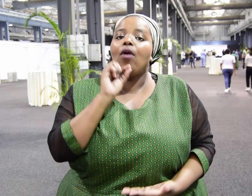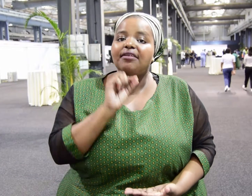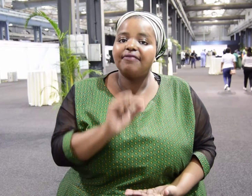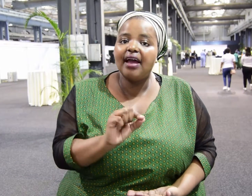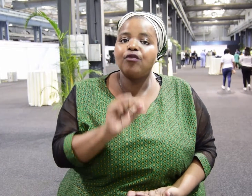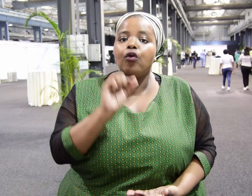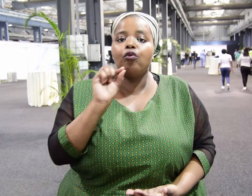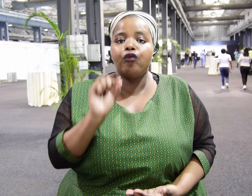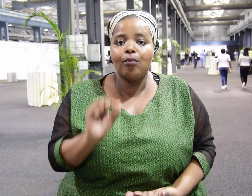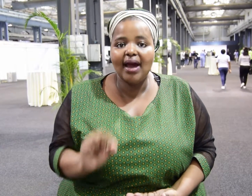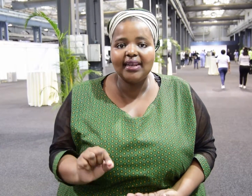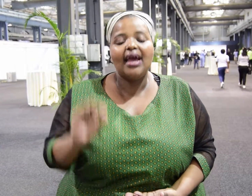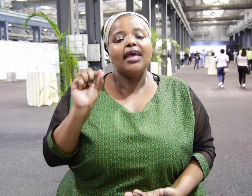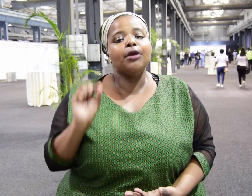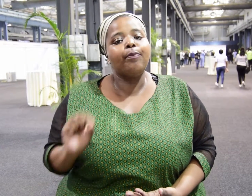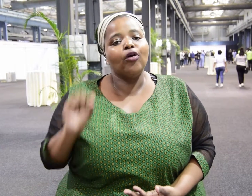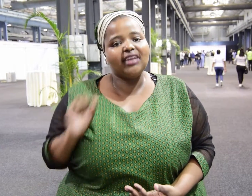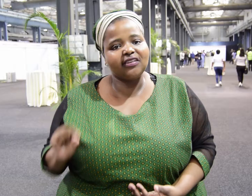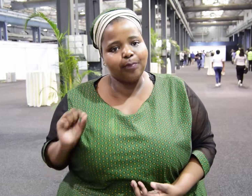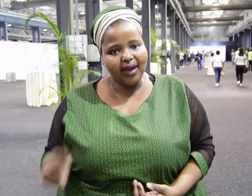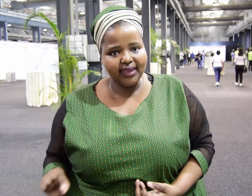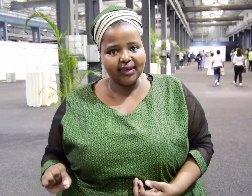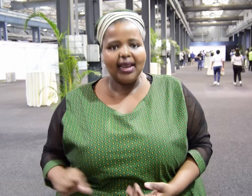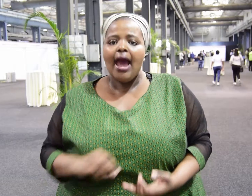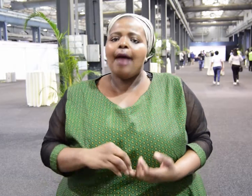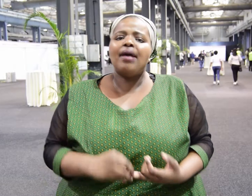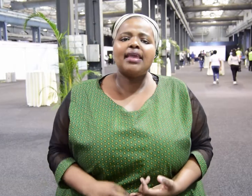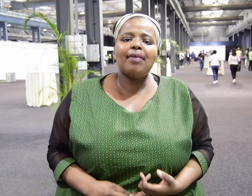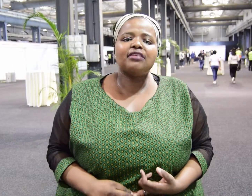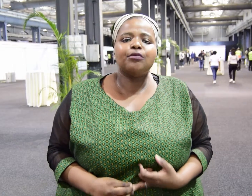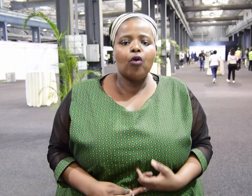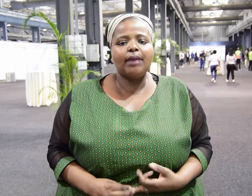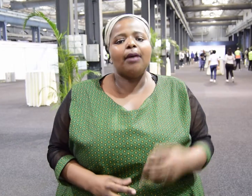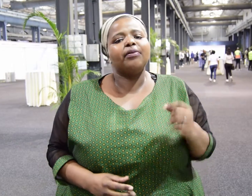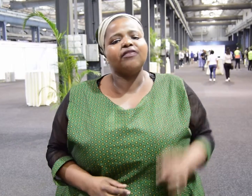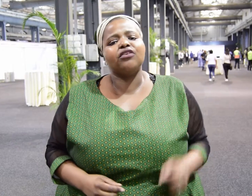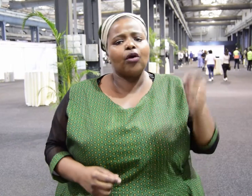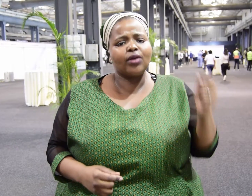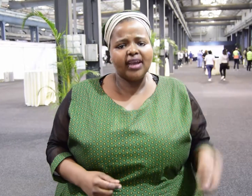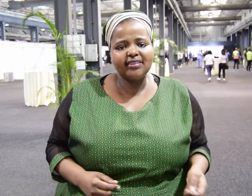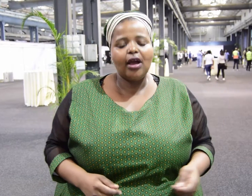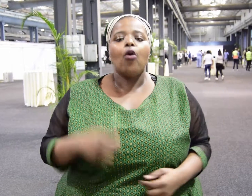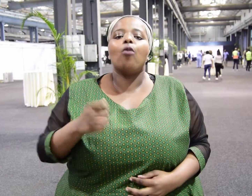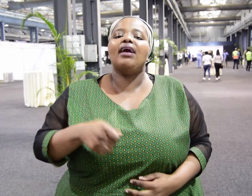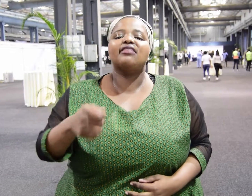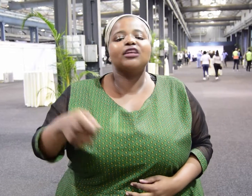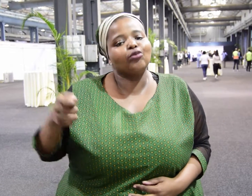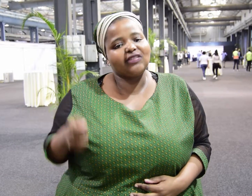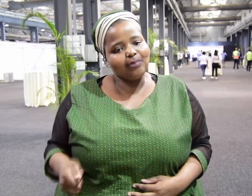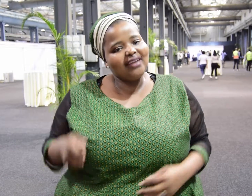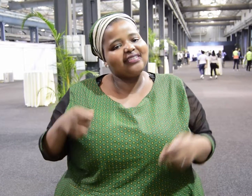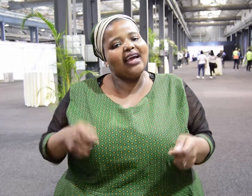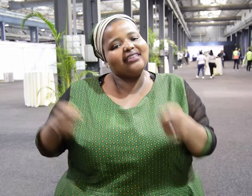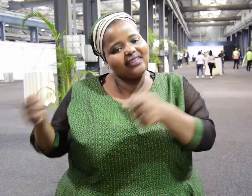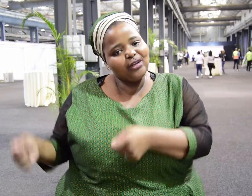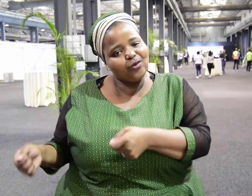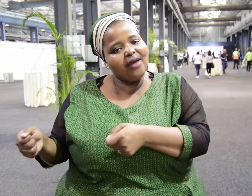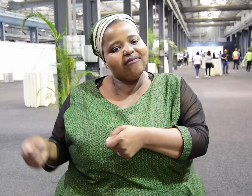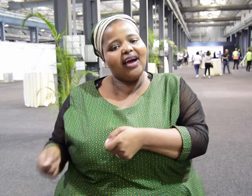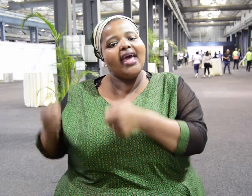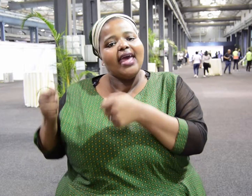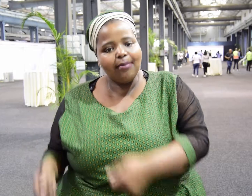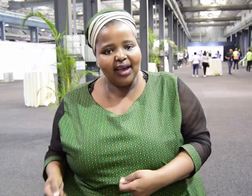i can this a of university because have i to know that i can a of but i want